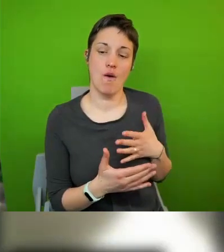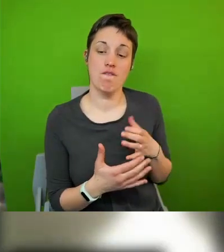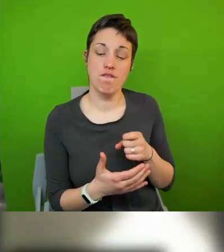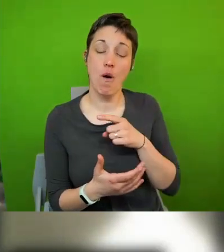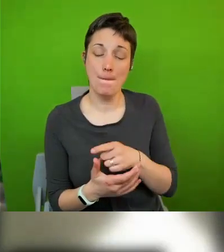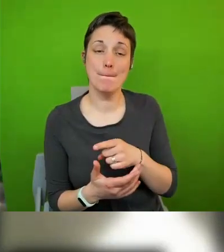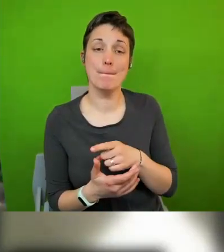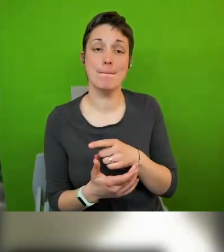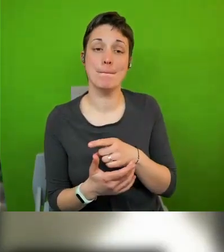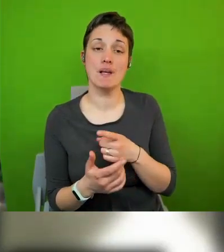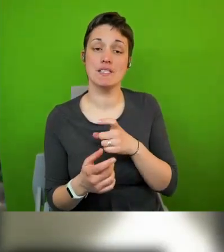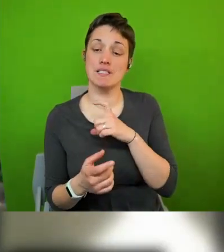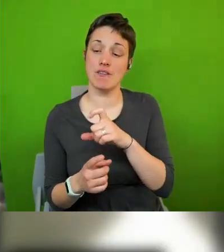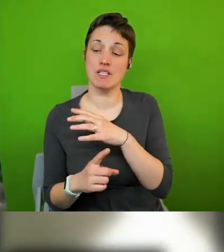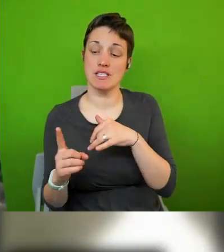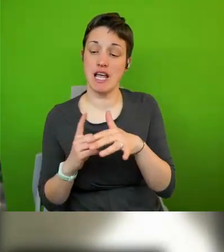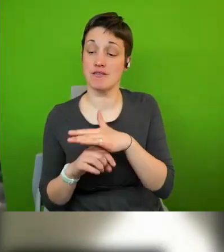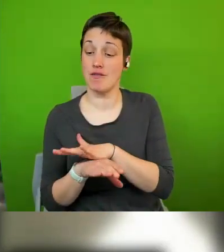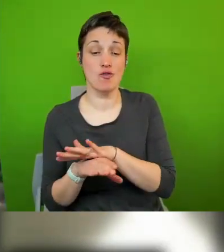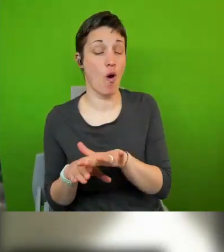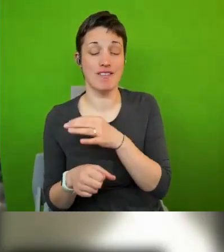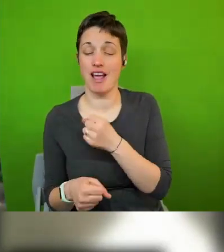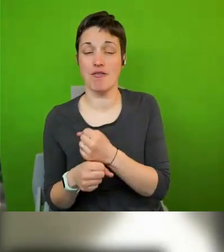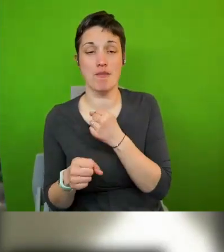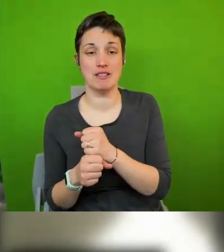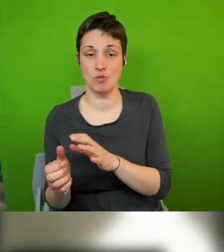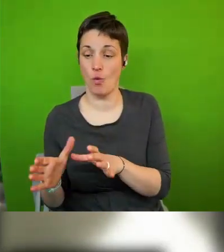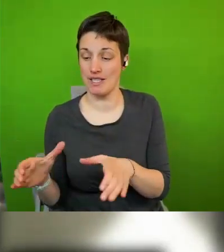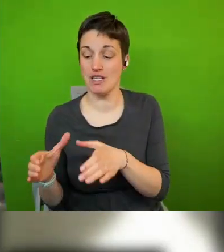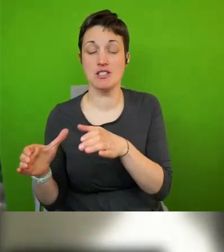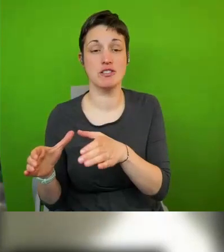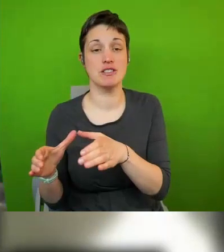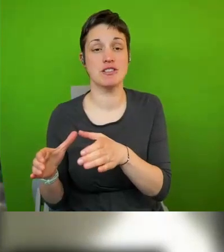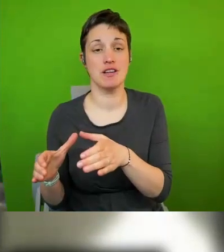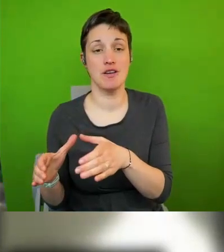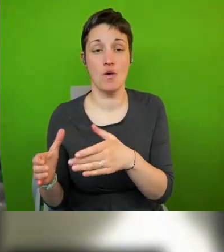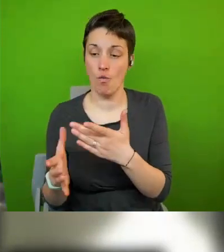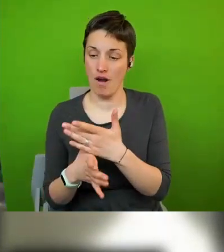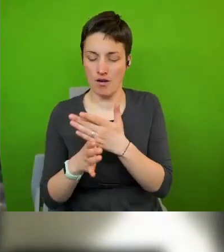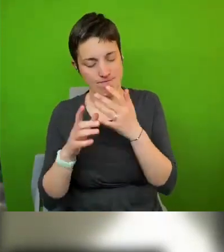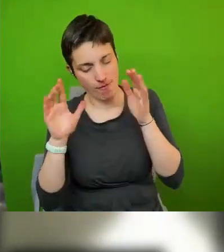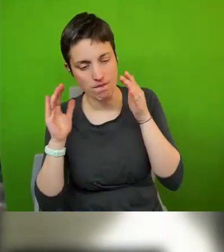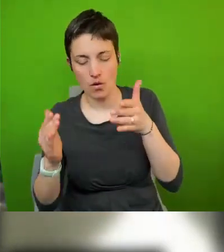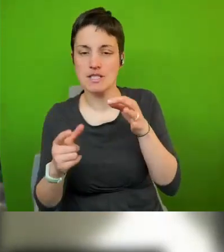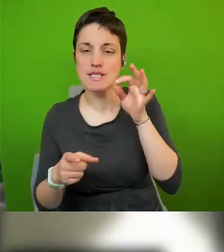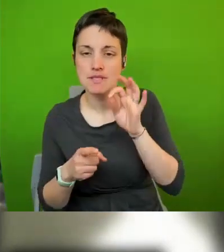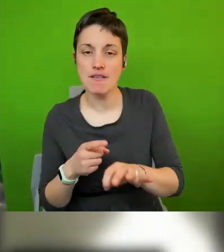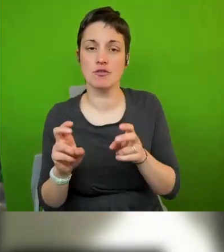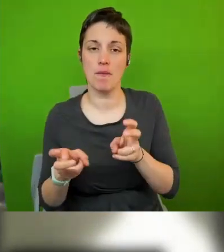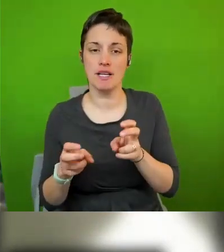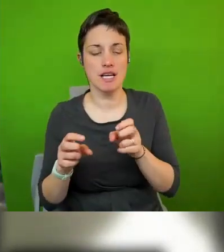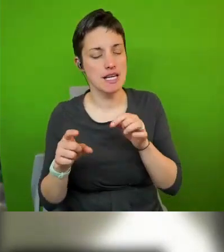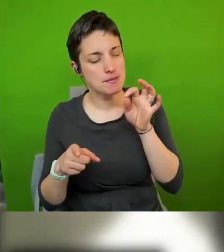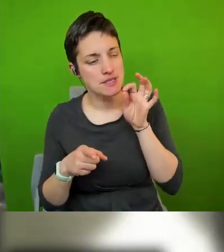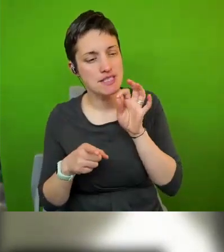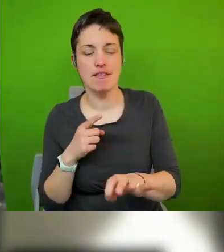in the form of non-governmental organizations organizations working mostly on specific topics around specific issues and